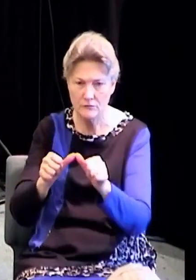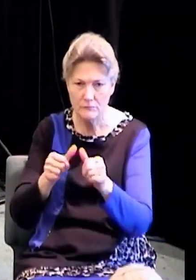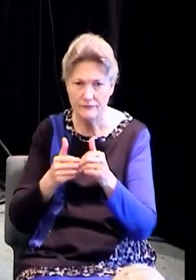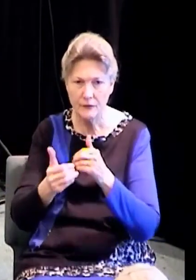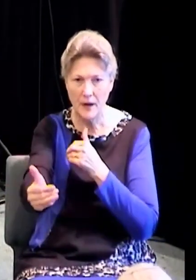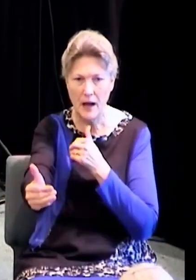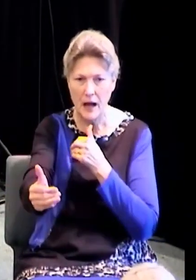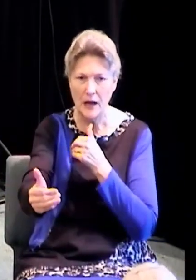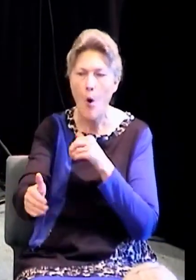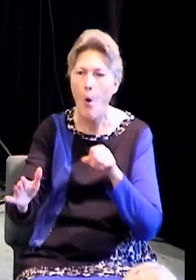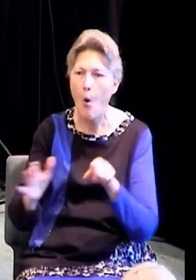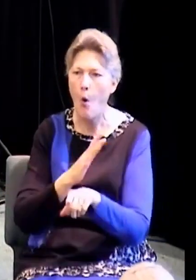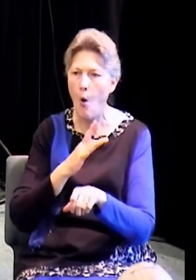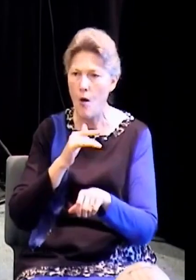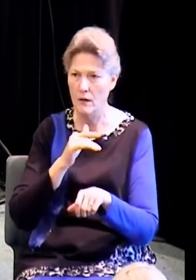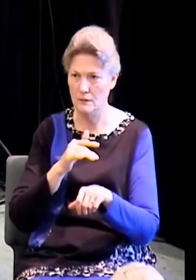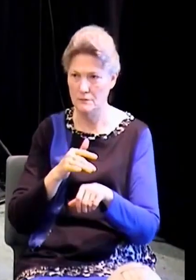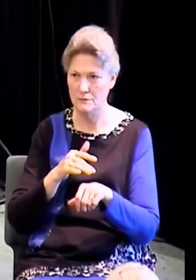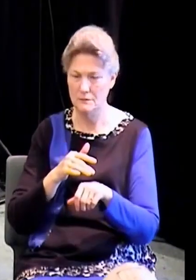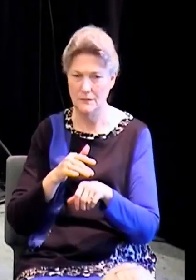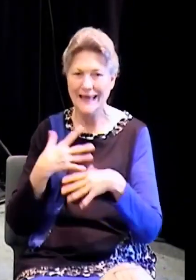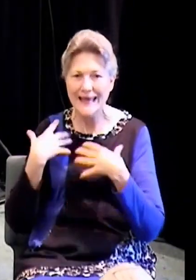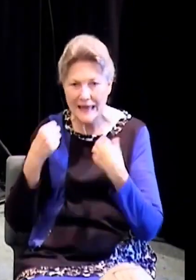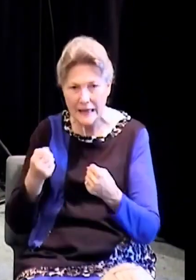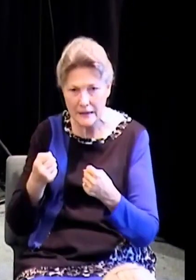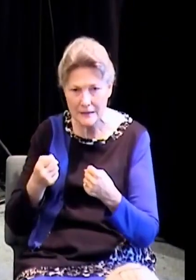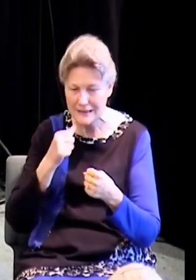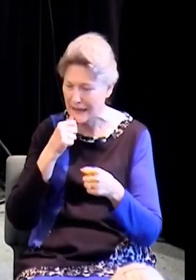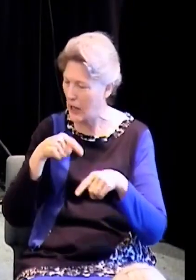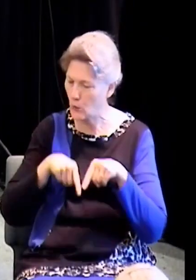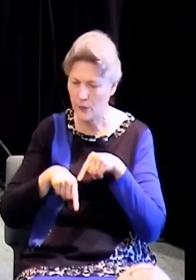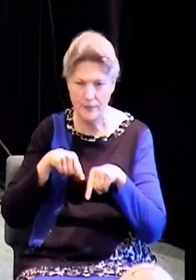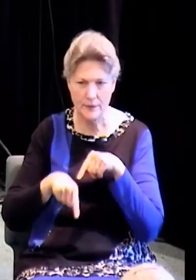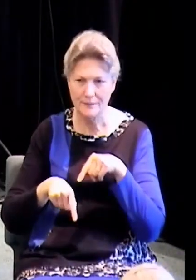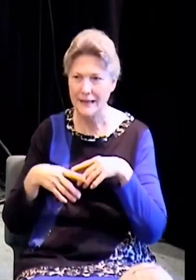your desires. God, I want this to happen in my life and it just doesn't happen.